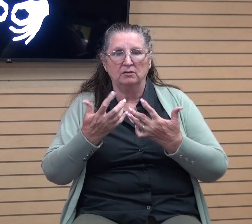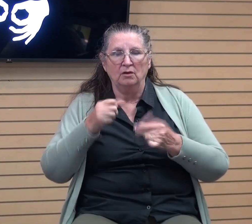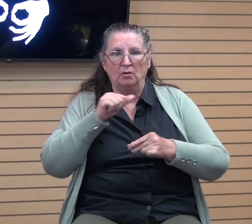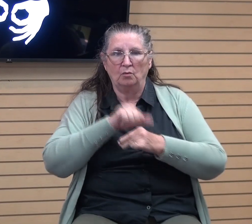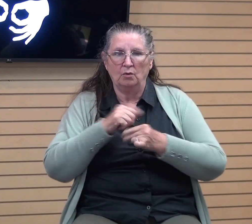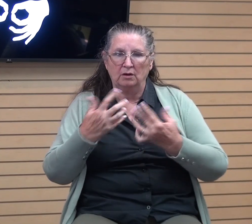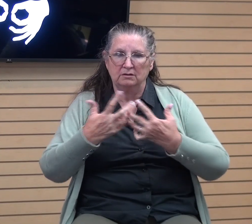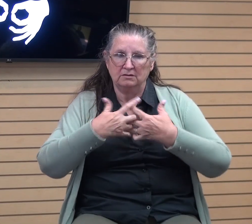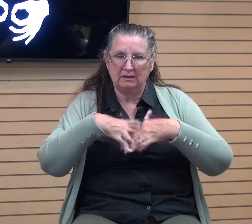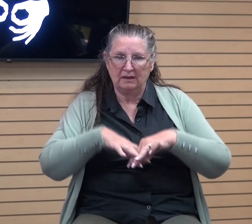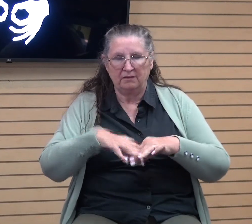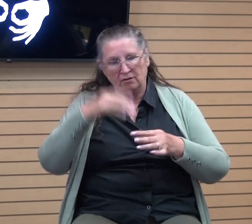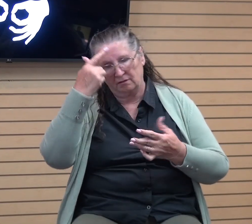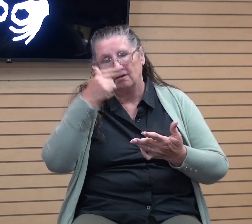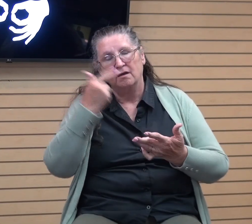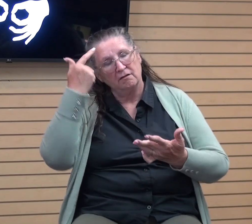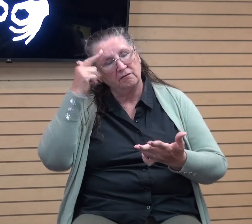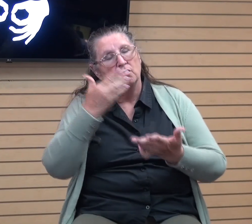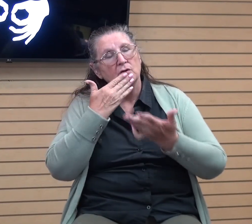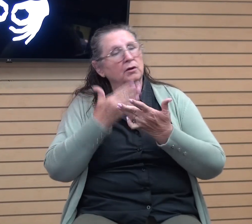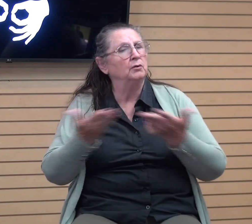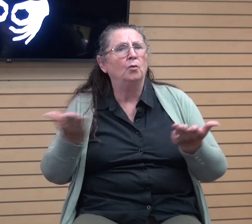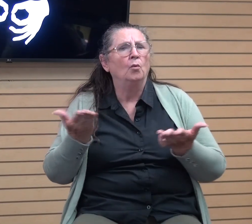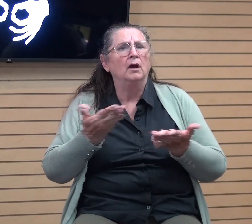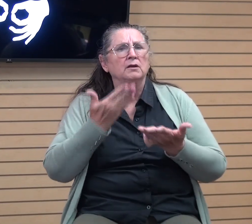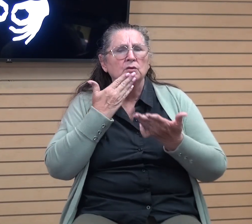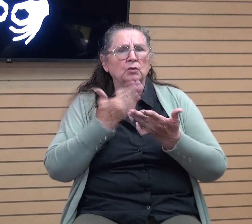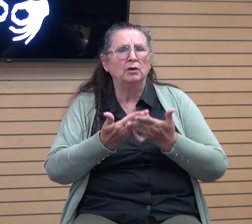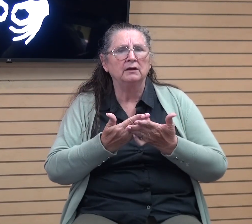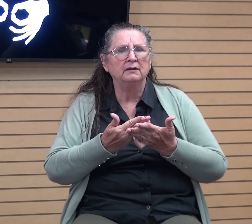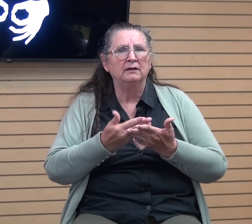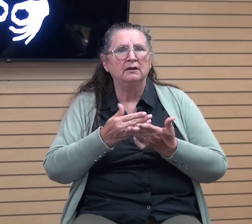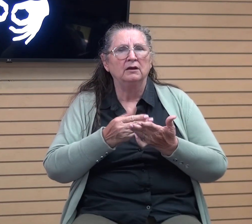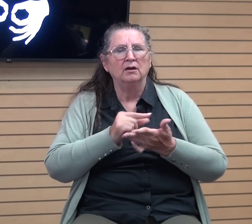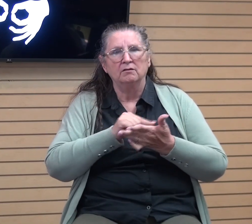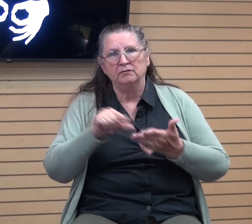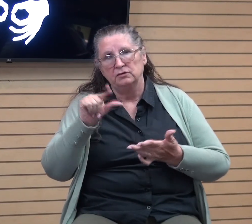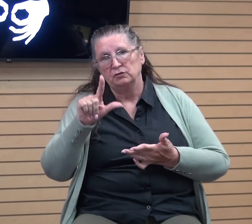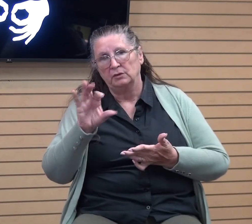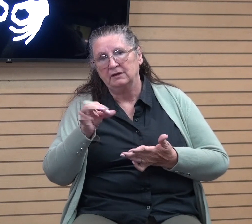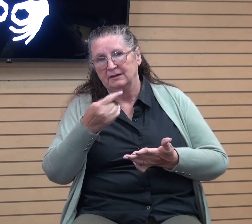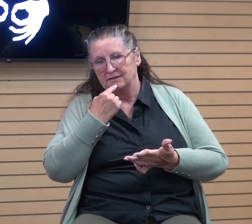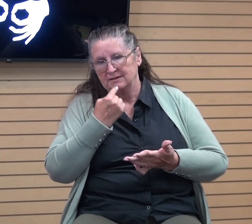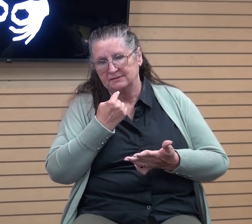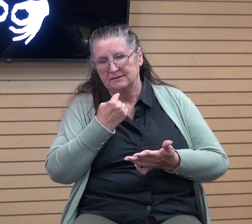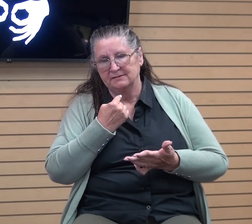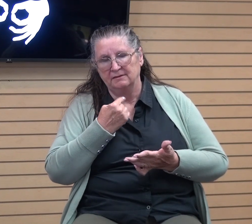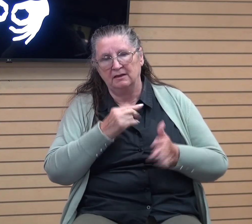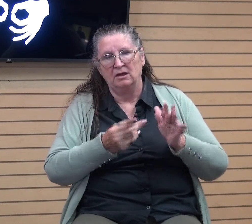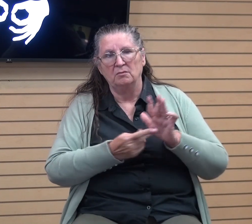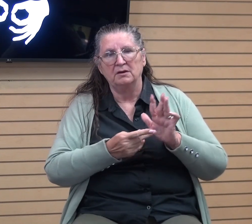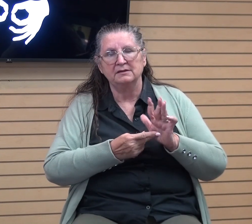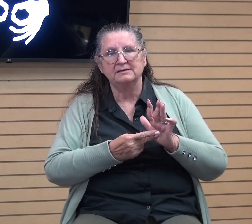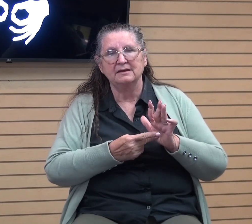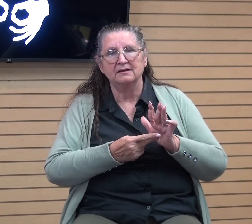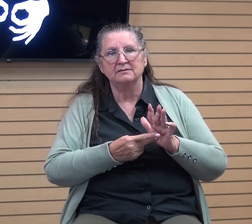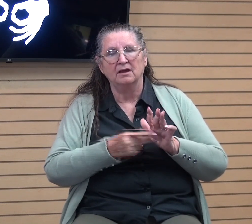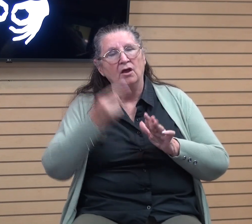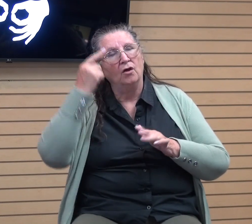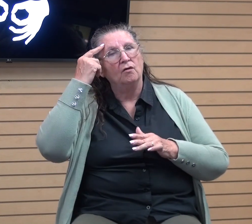what's the good, right? Well, that's where verse 29 comes in, guys. Notice Paul starts it with the word for, okay?